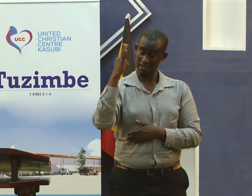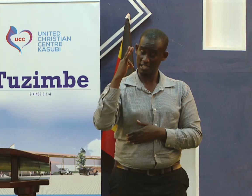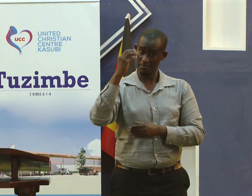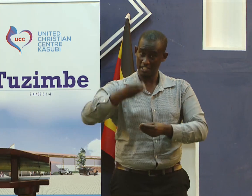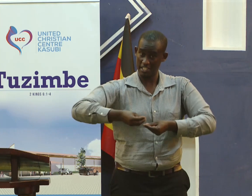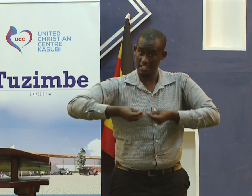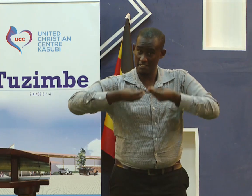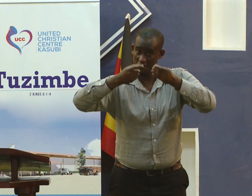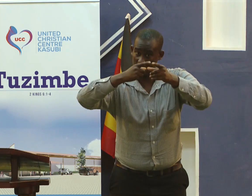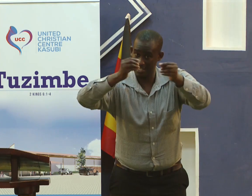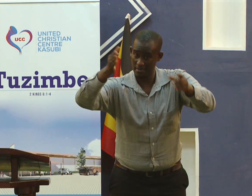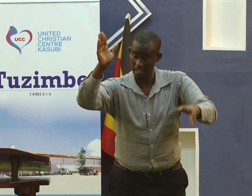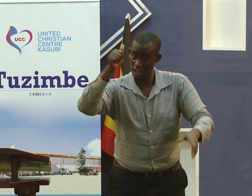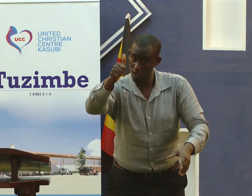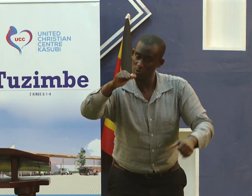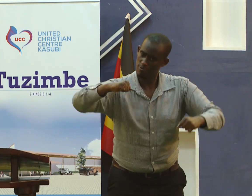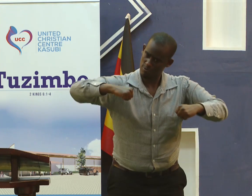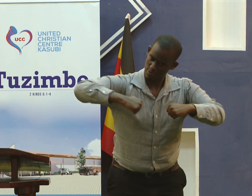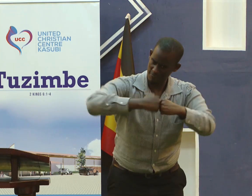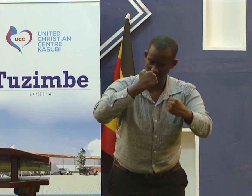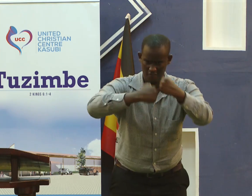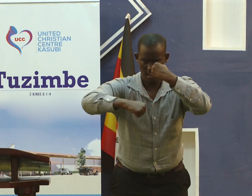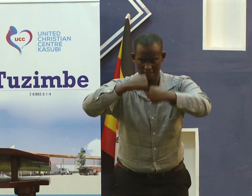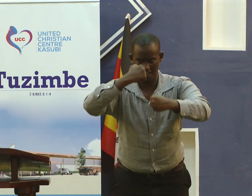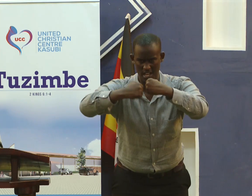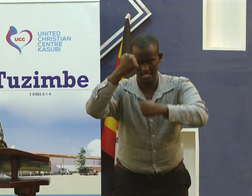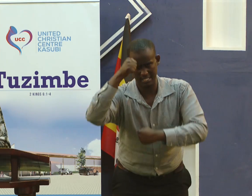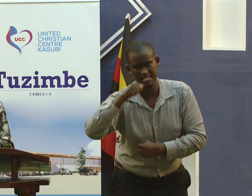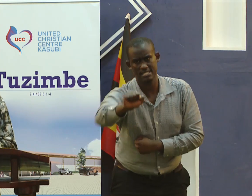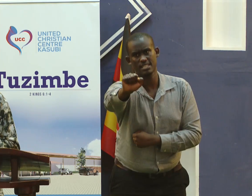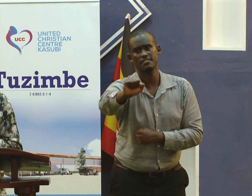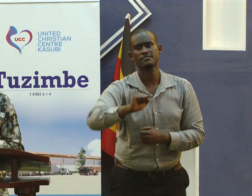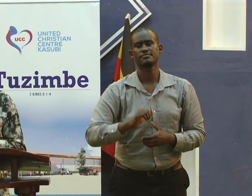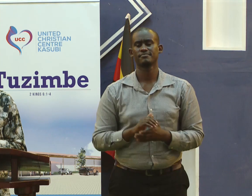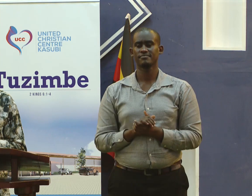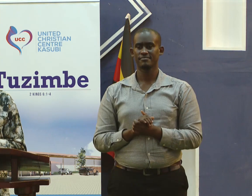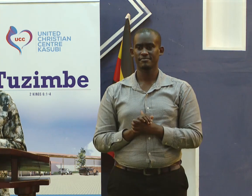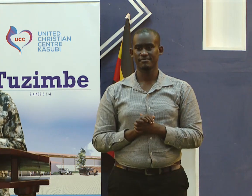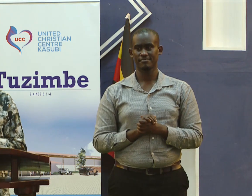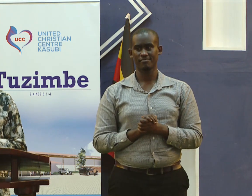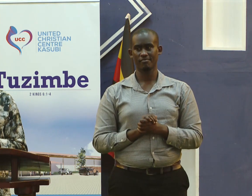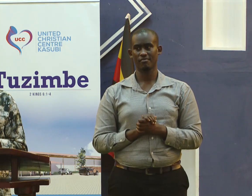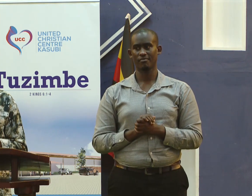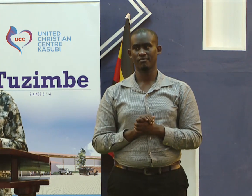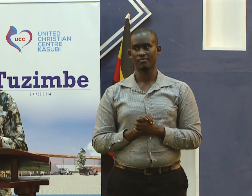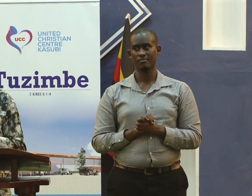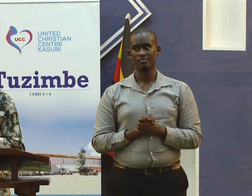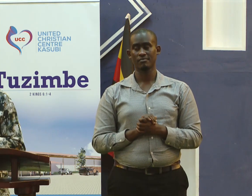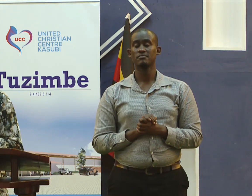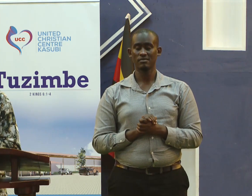so when I come and give to you the word of God you also need to go and struggle on your own